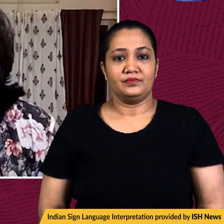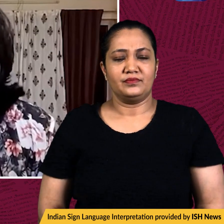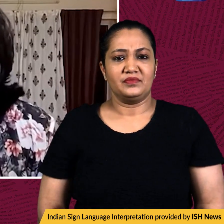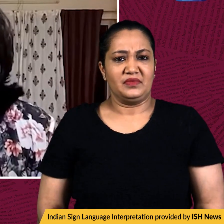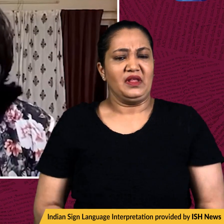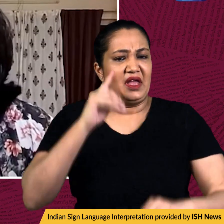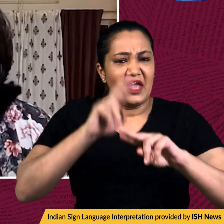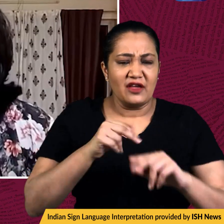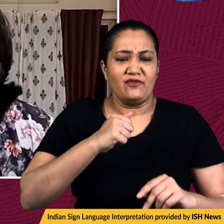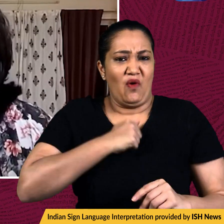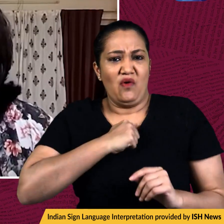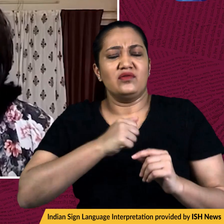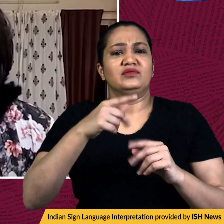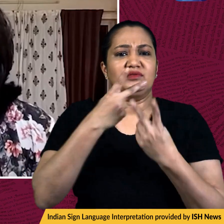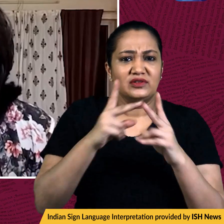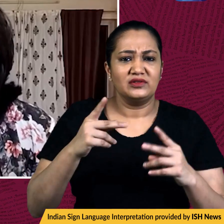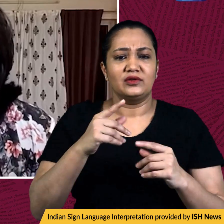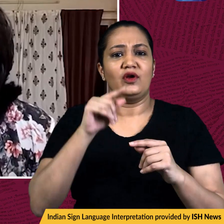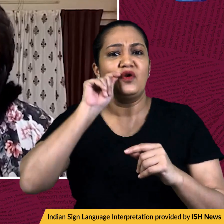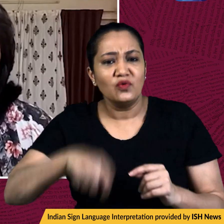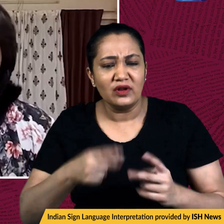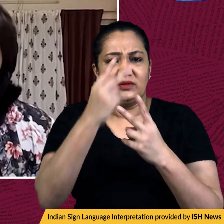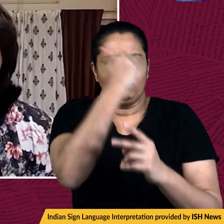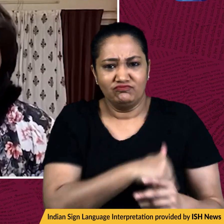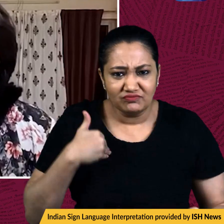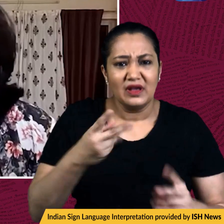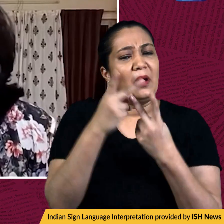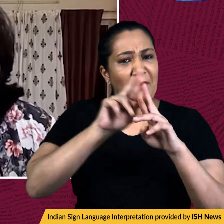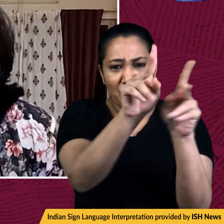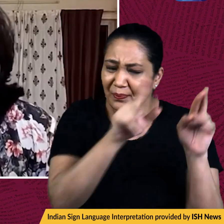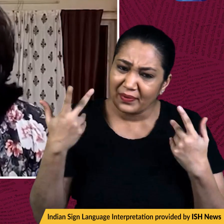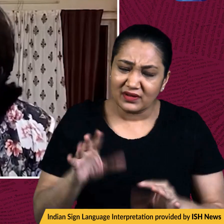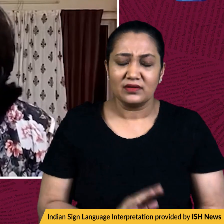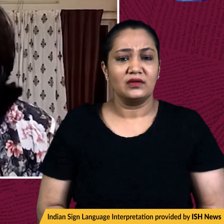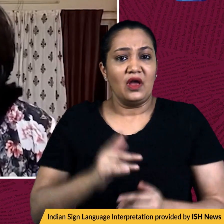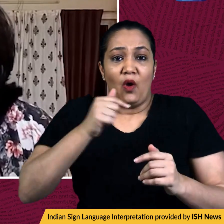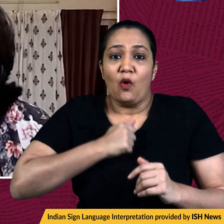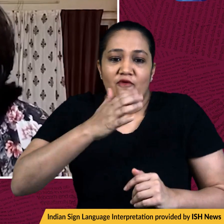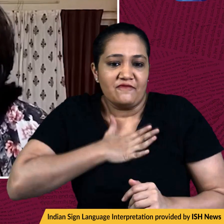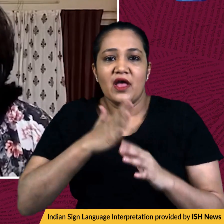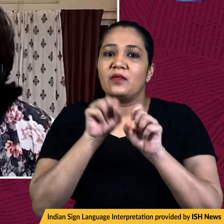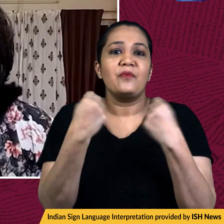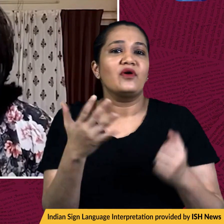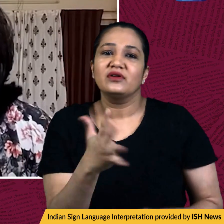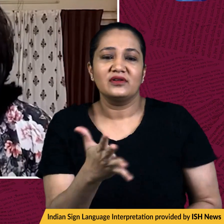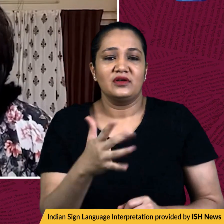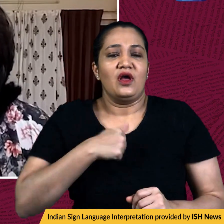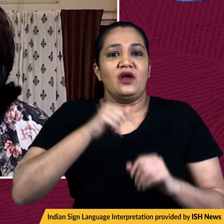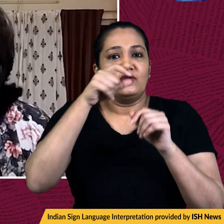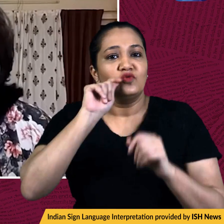You will not destroy our faith, our sincere belief in Ukraine and